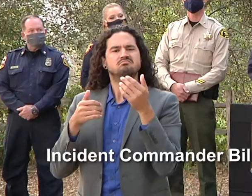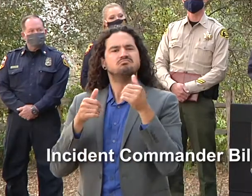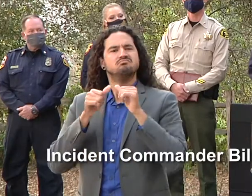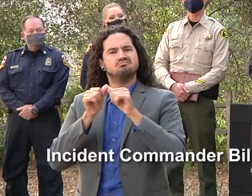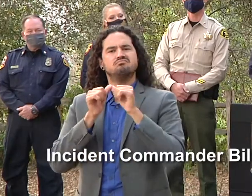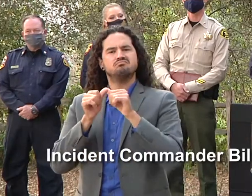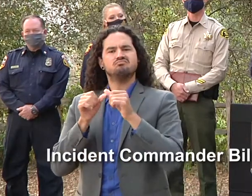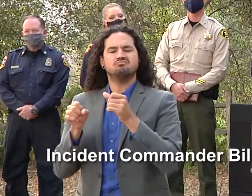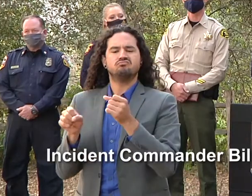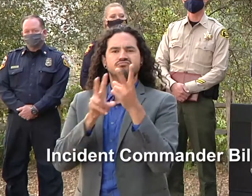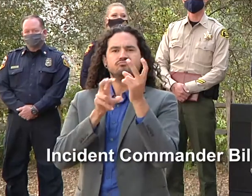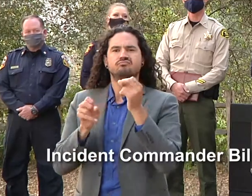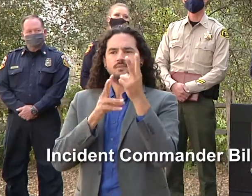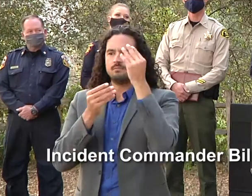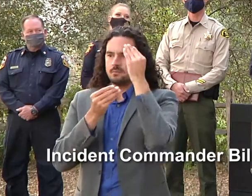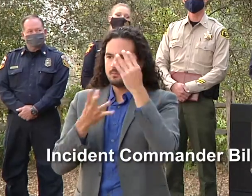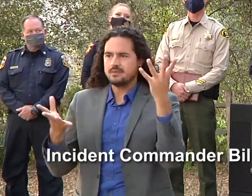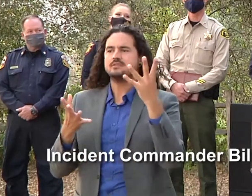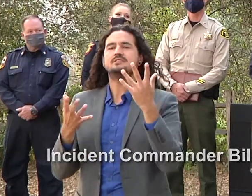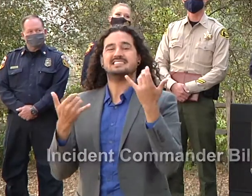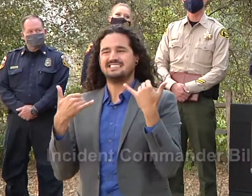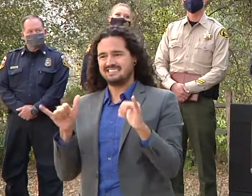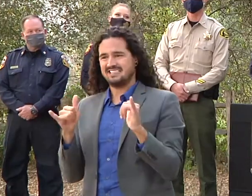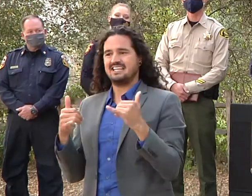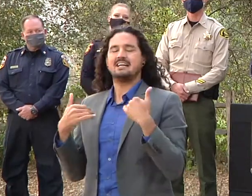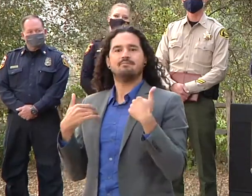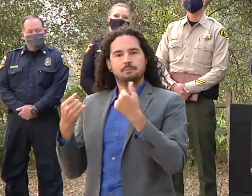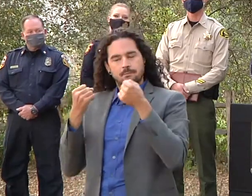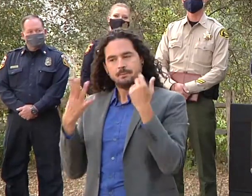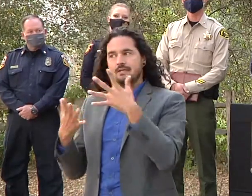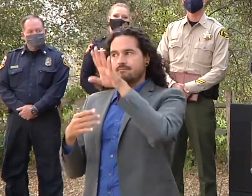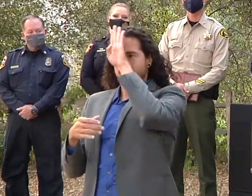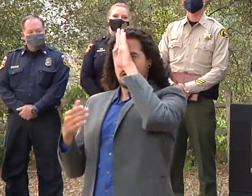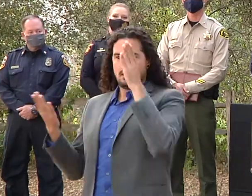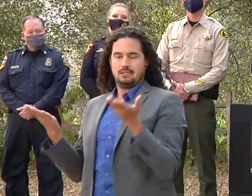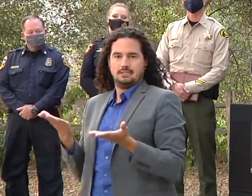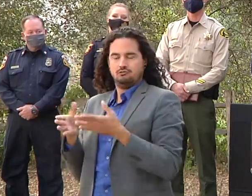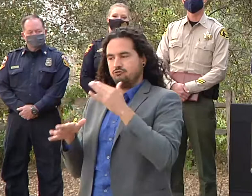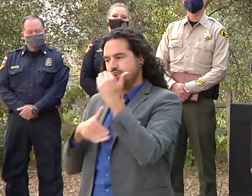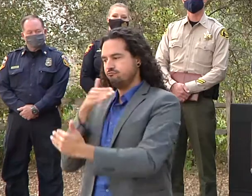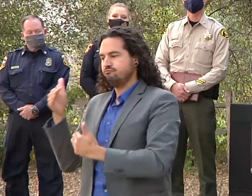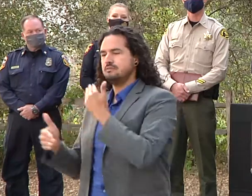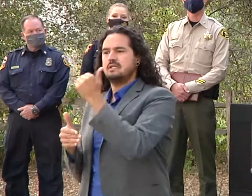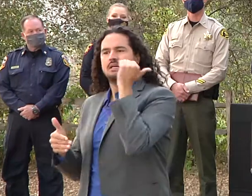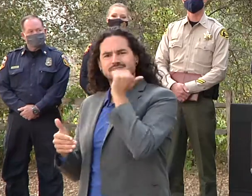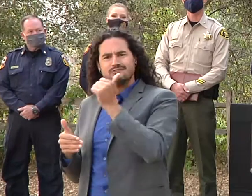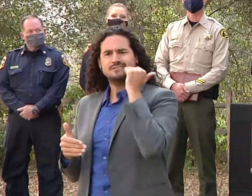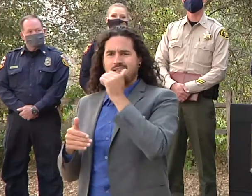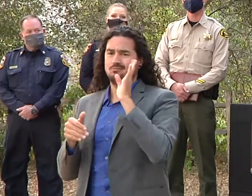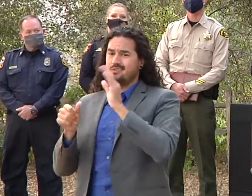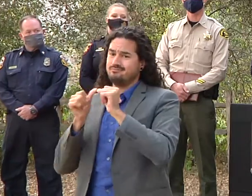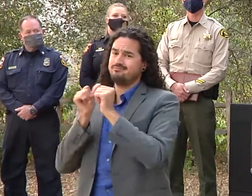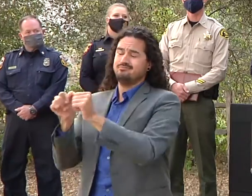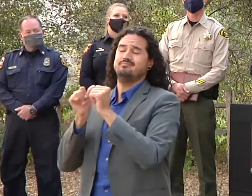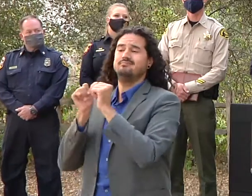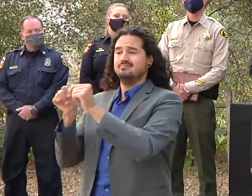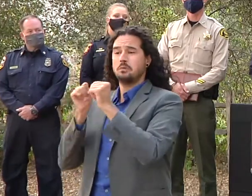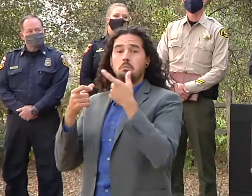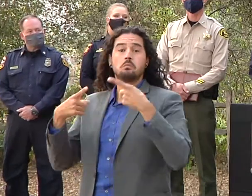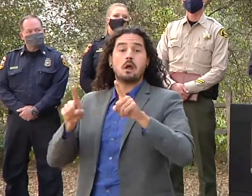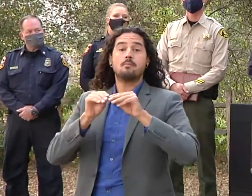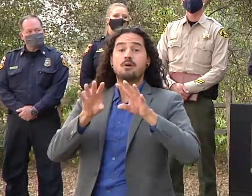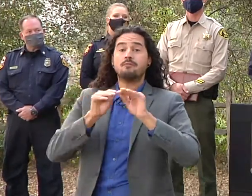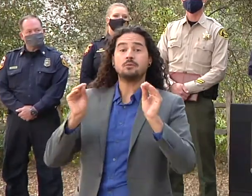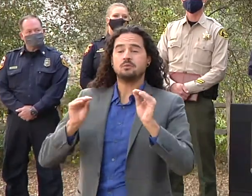large contingent of firefighters out working on the ground each and every day and with that said there's going to be a lot of fire